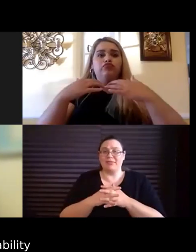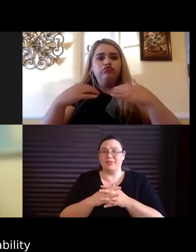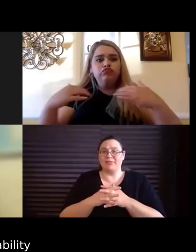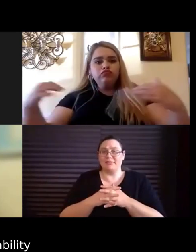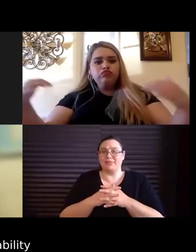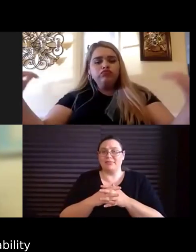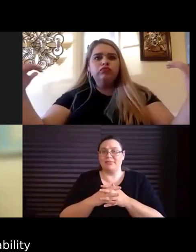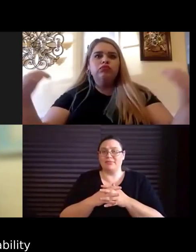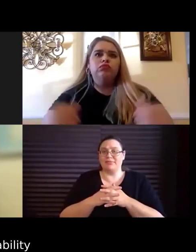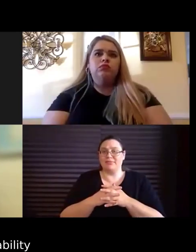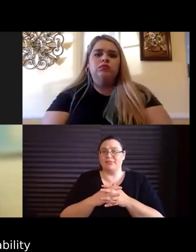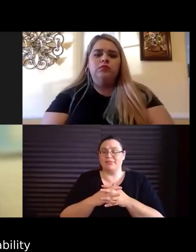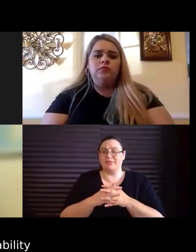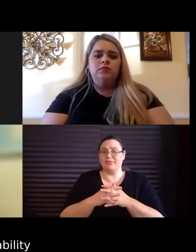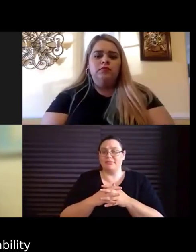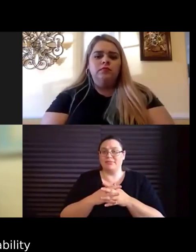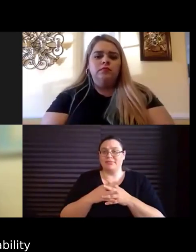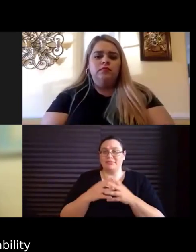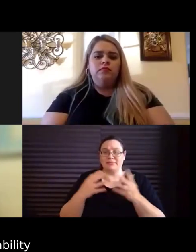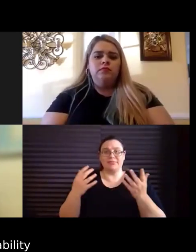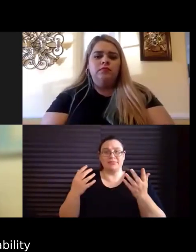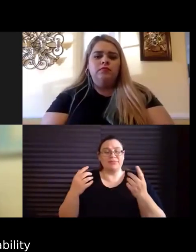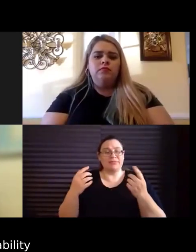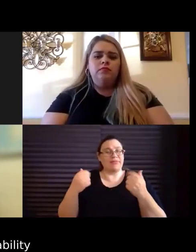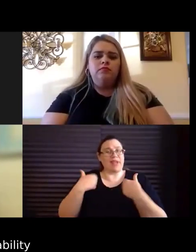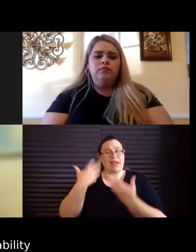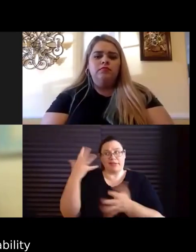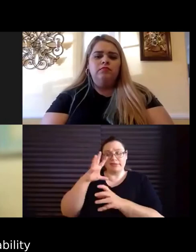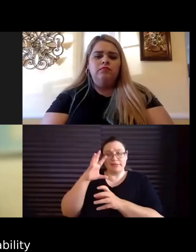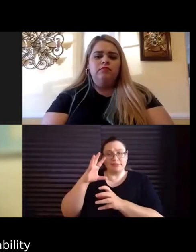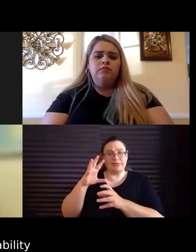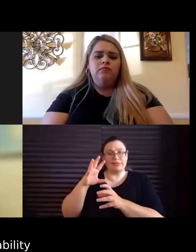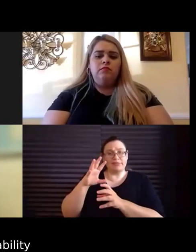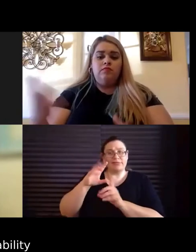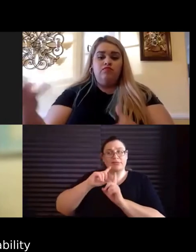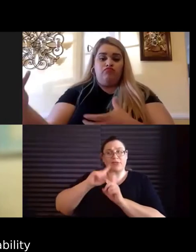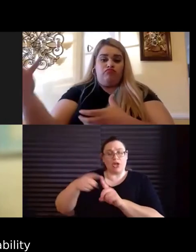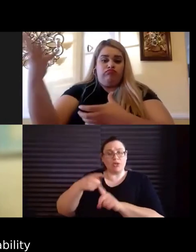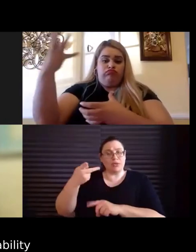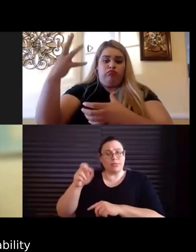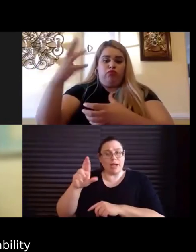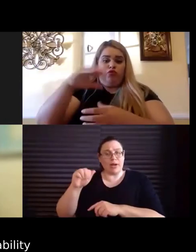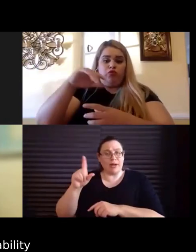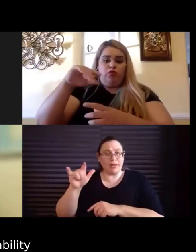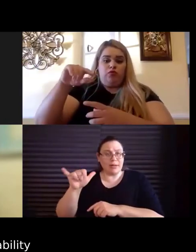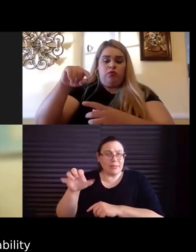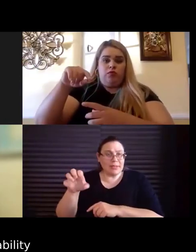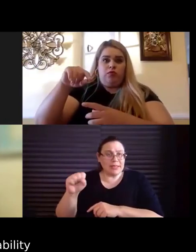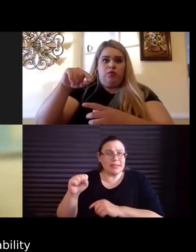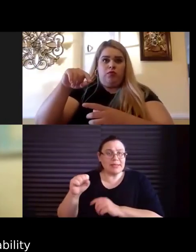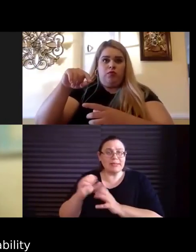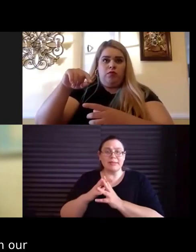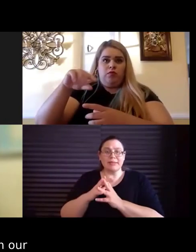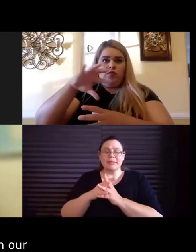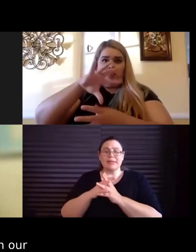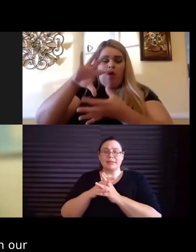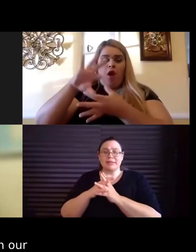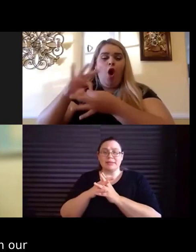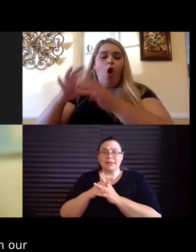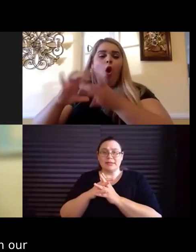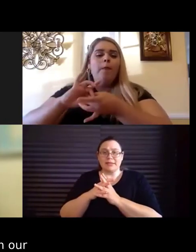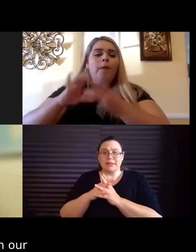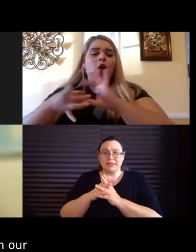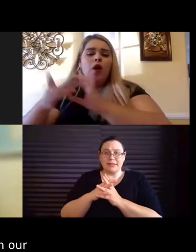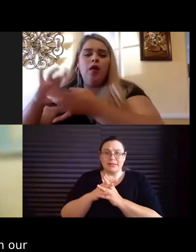you know, I, I've been doing with the Paralympics. Now we're, you know, because Quip Hop is one Emmy for that,